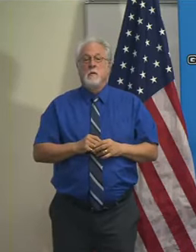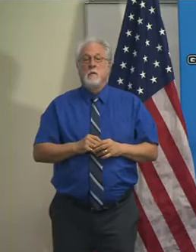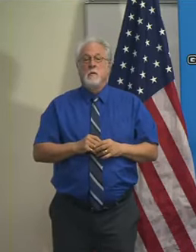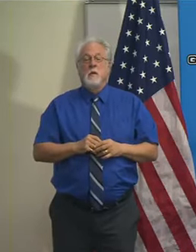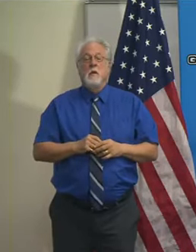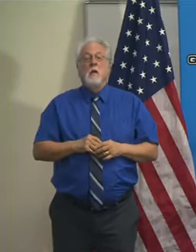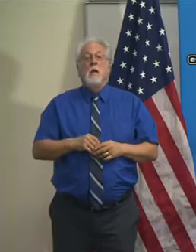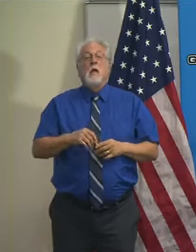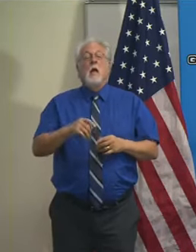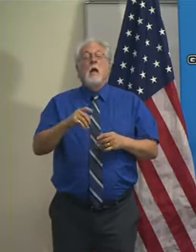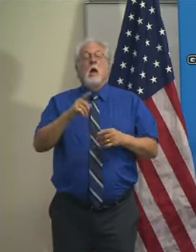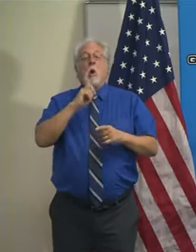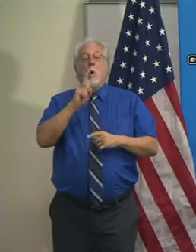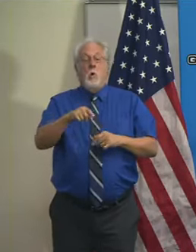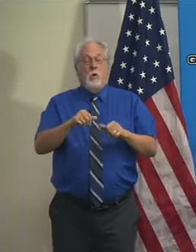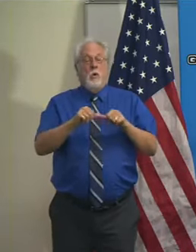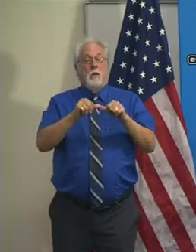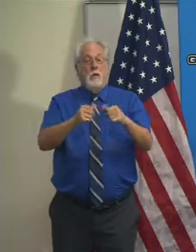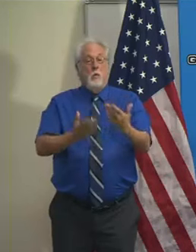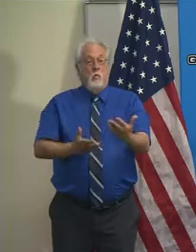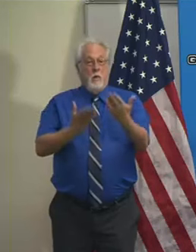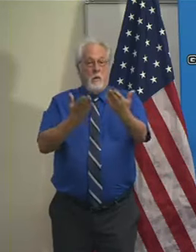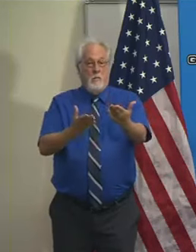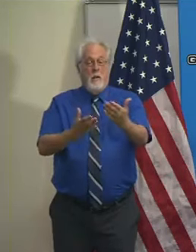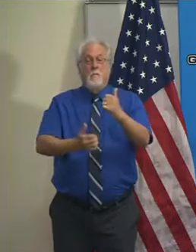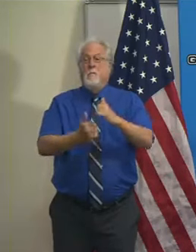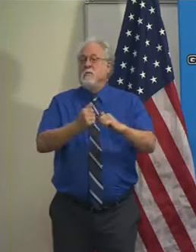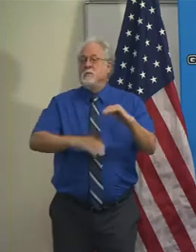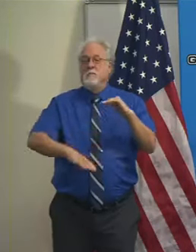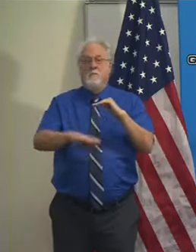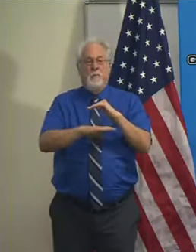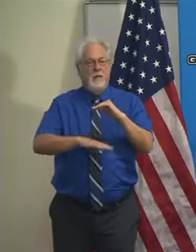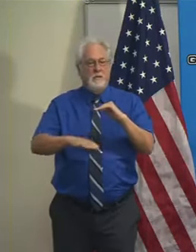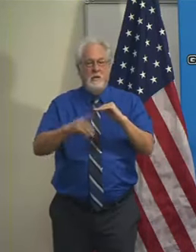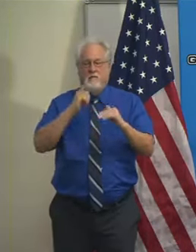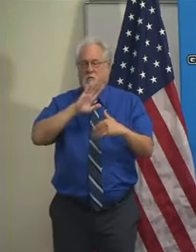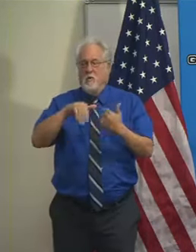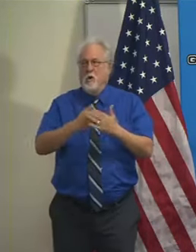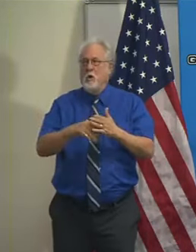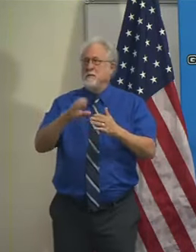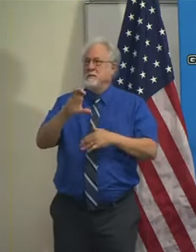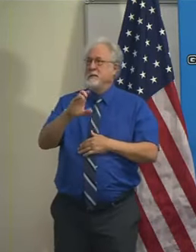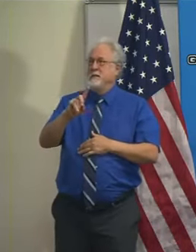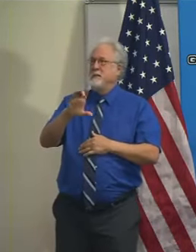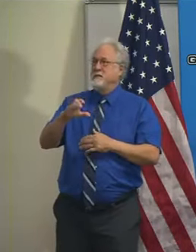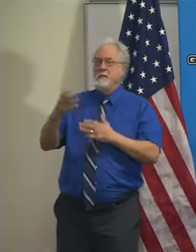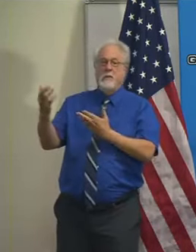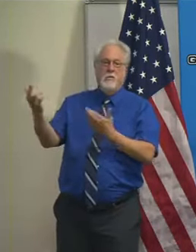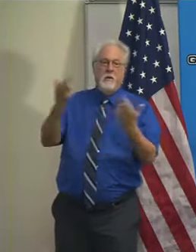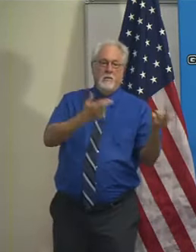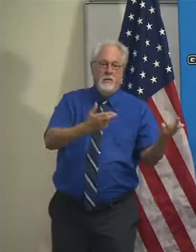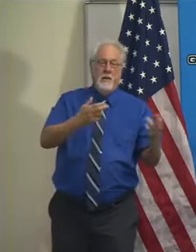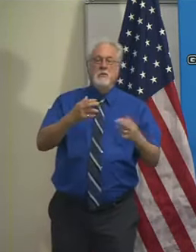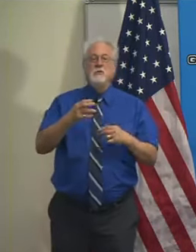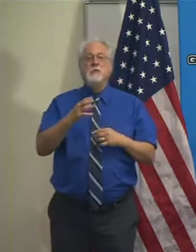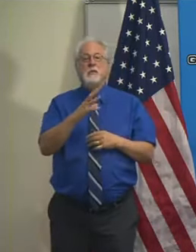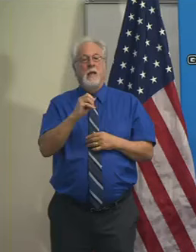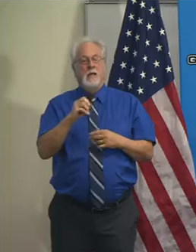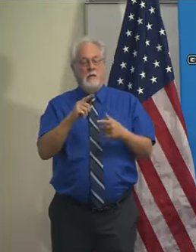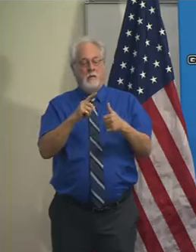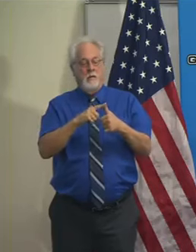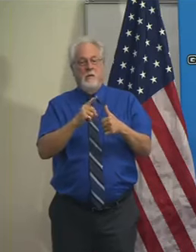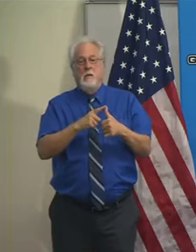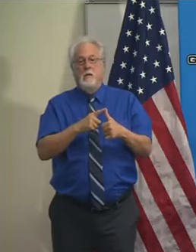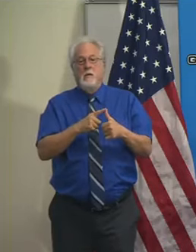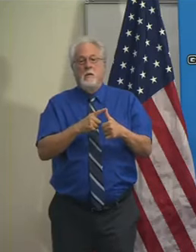The order continues to recommend the most basic of all of the CDC recommendations, and that is